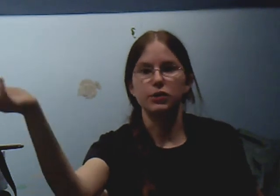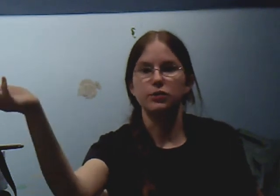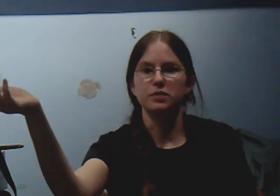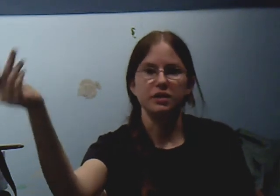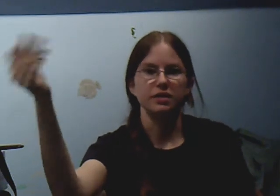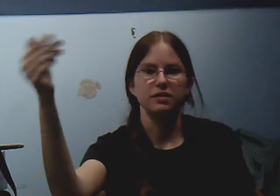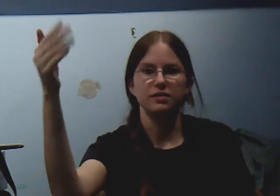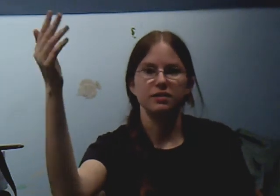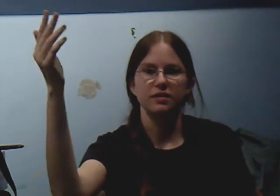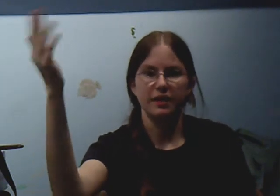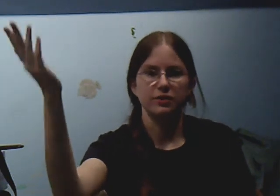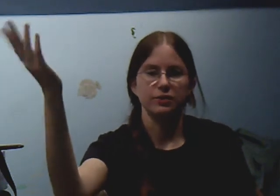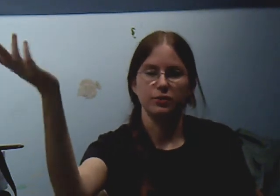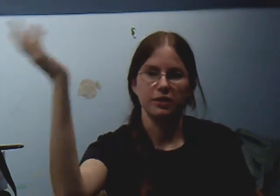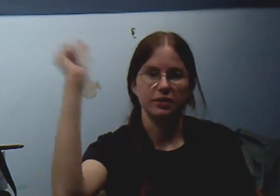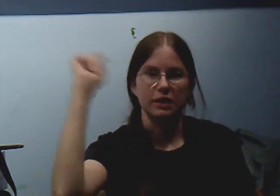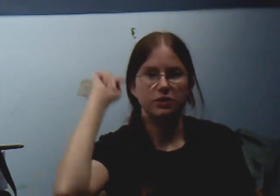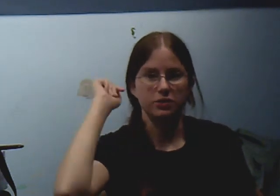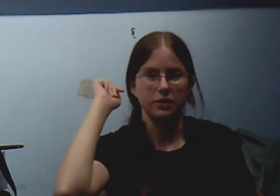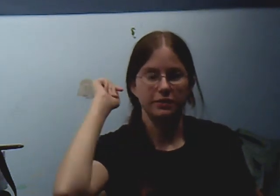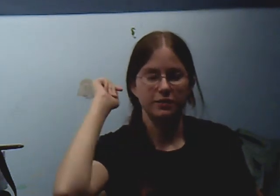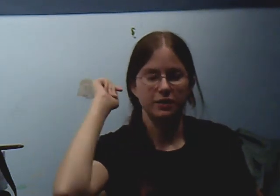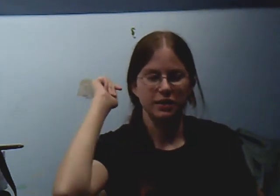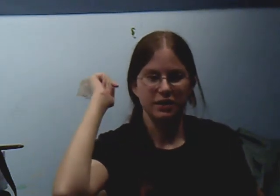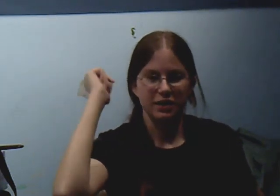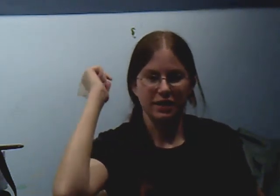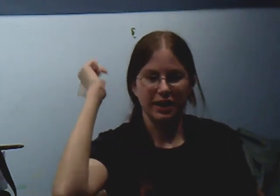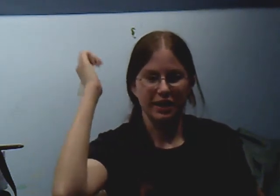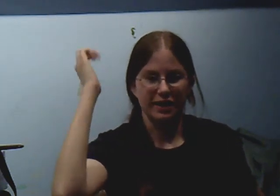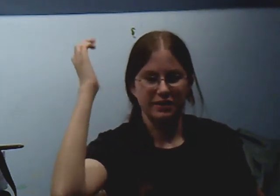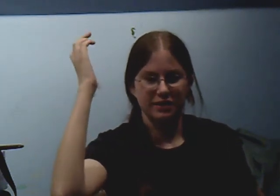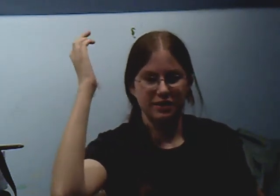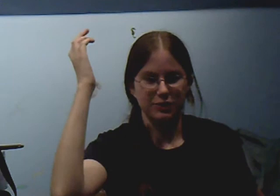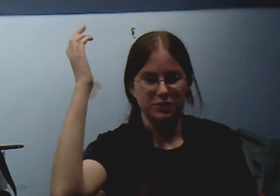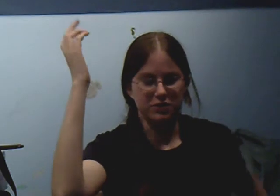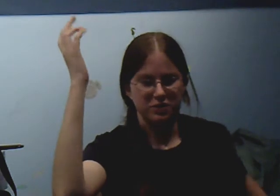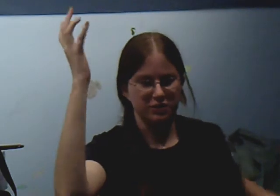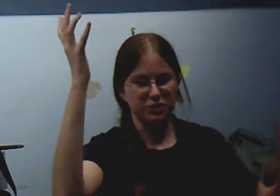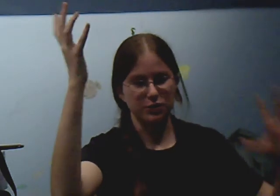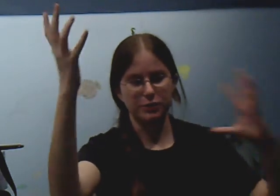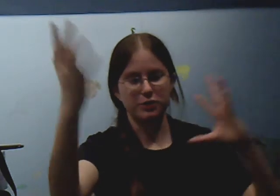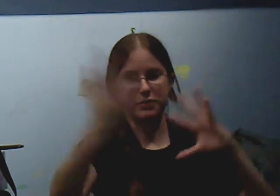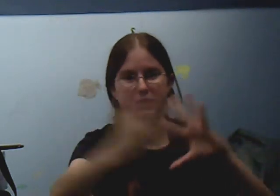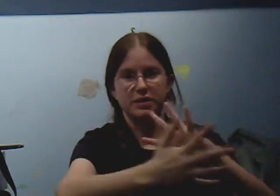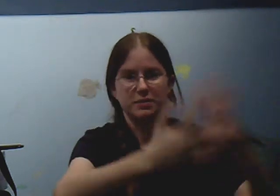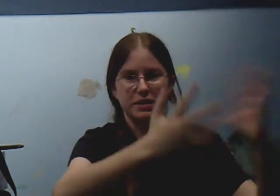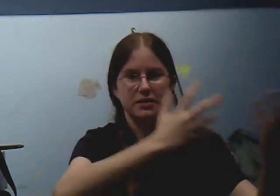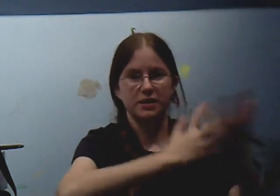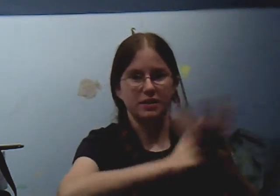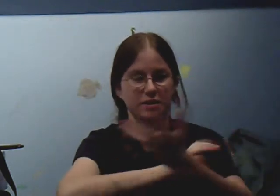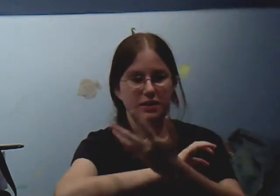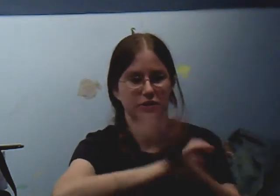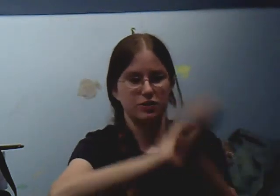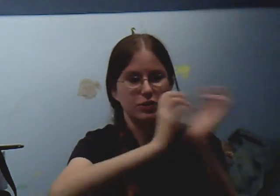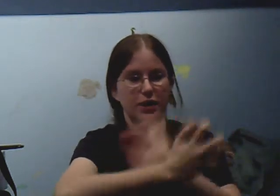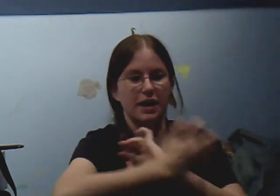was Rose because that's the one the Doctor loved. And it was just so weird because my thinking is, like, so